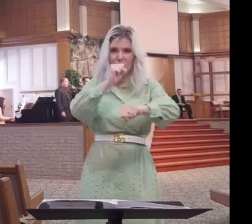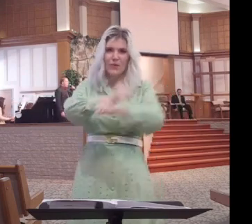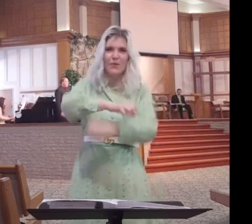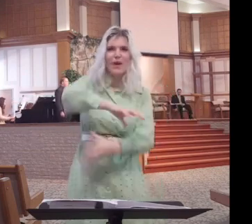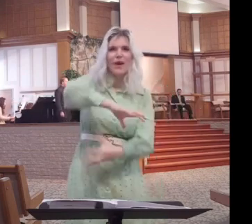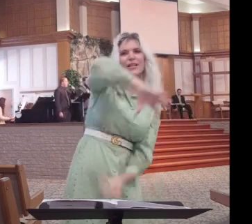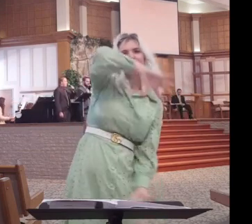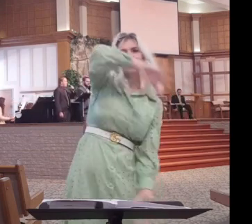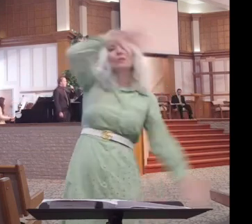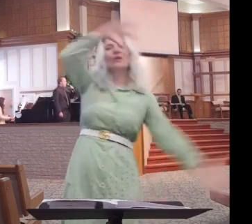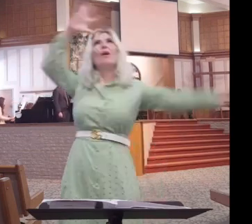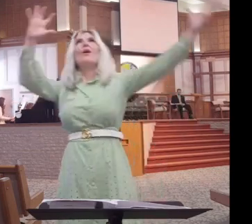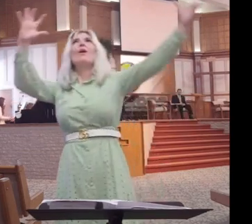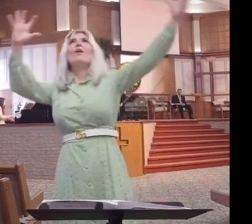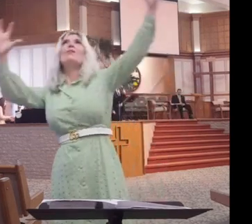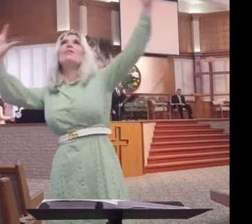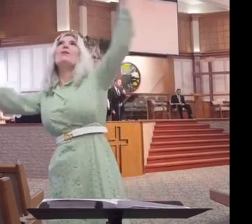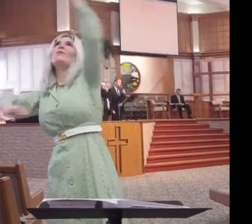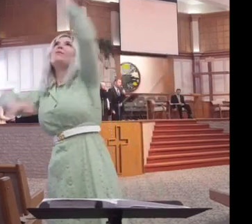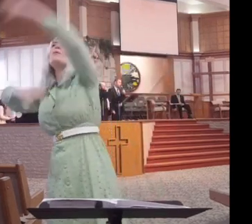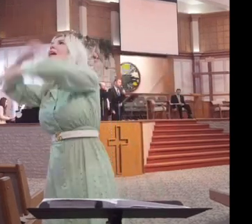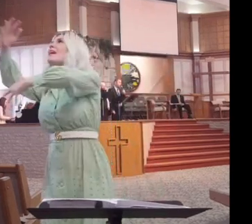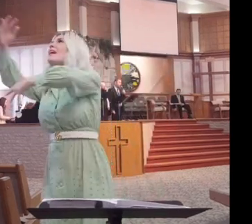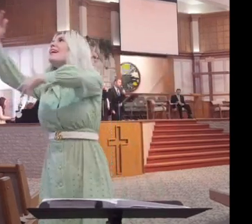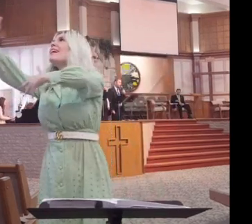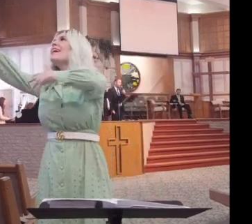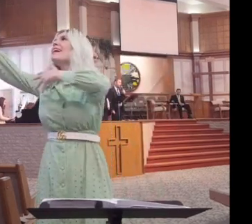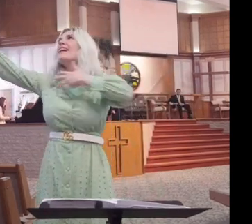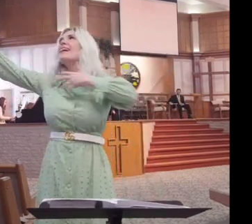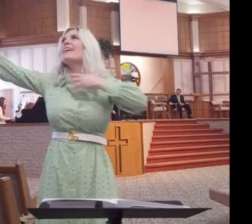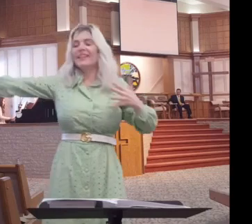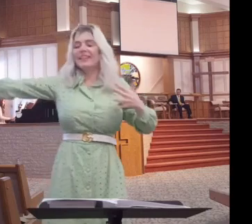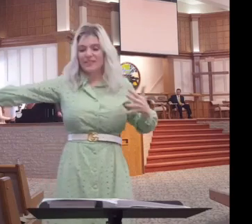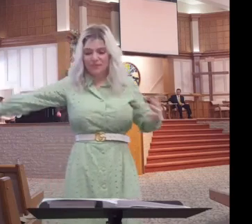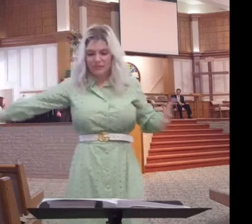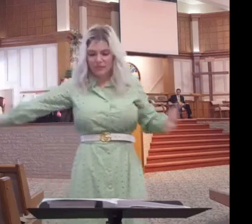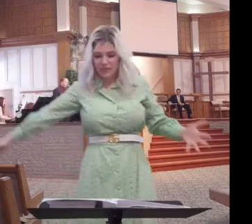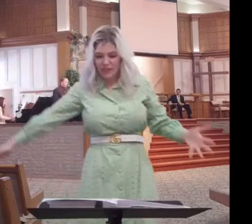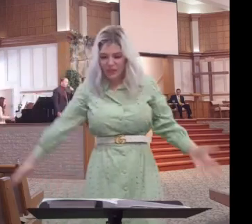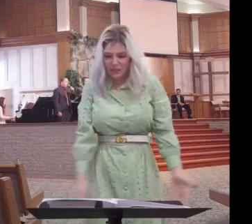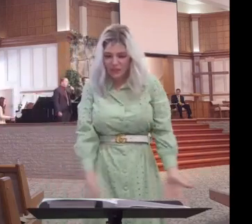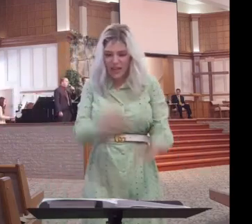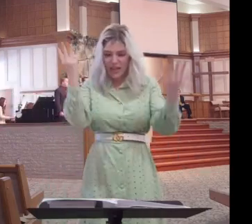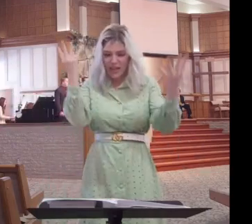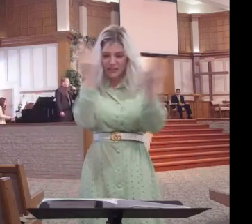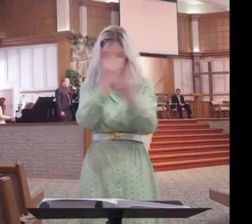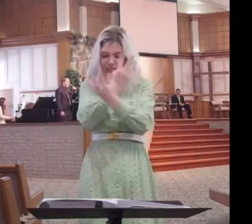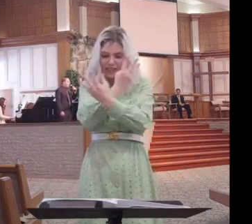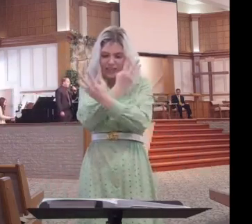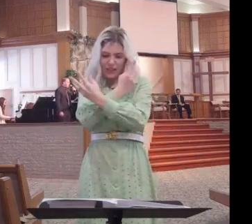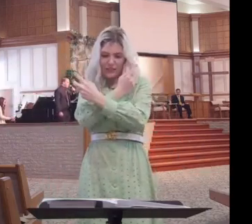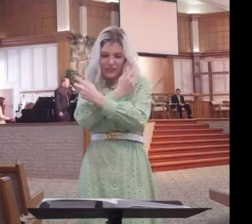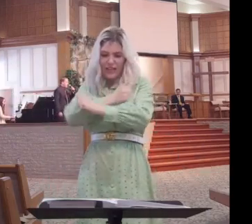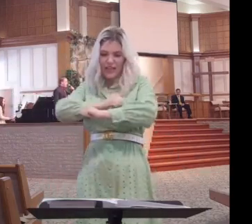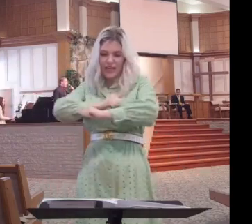was rolled away. Home rose with the dawn,